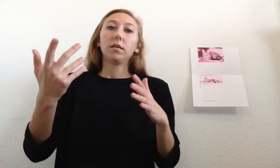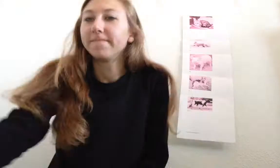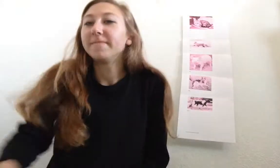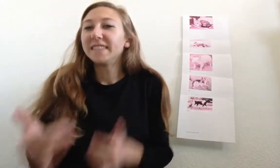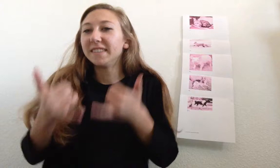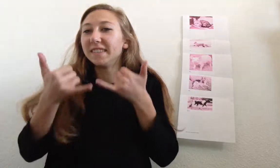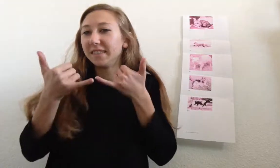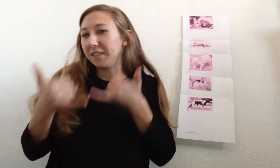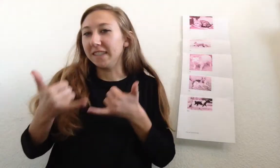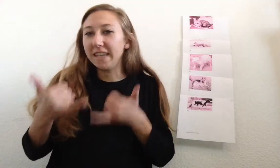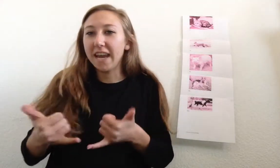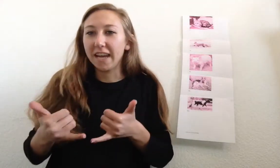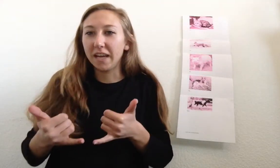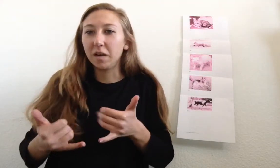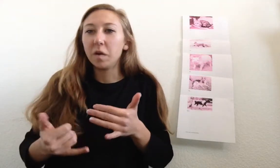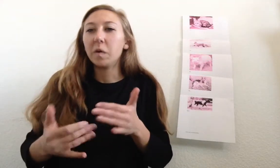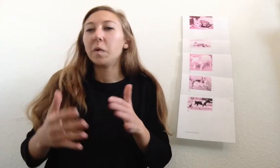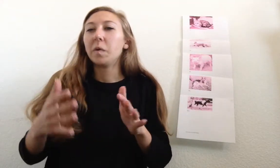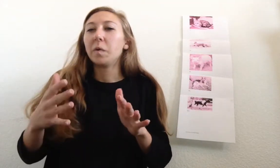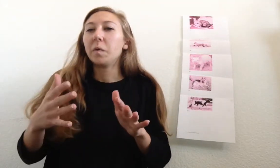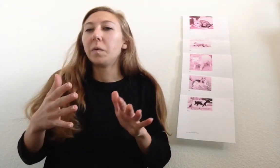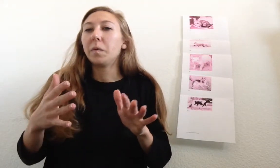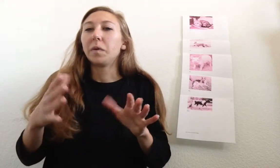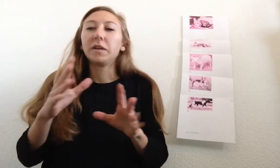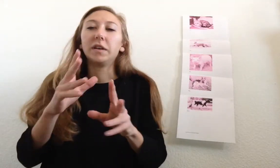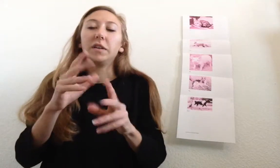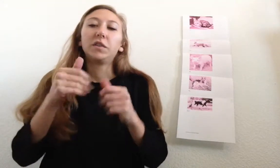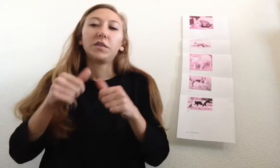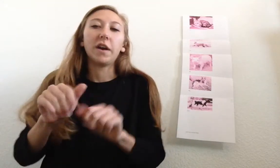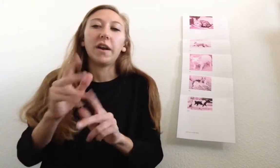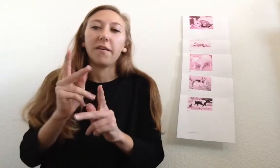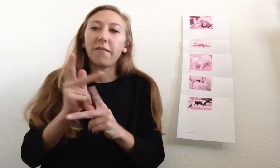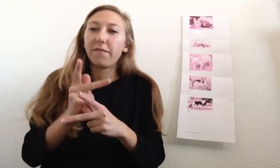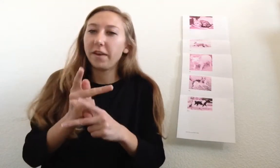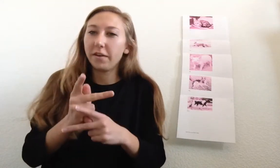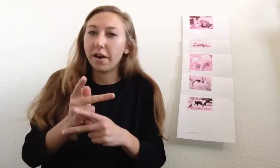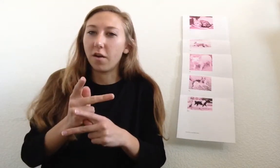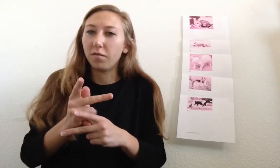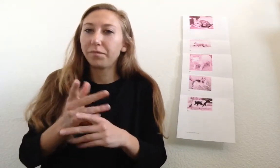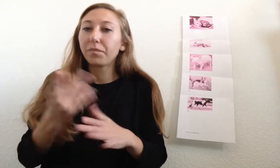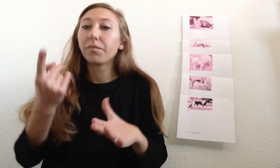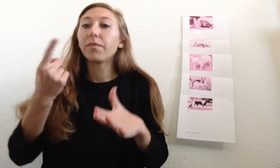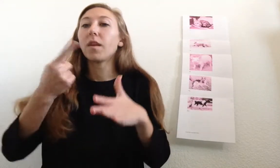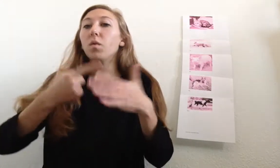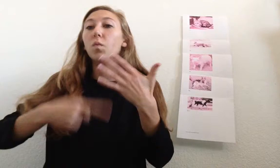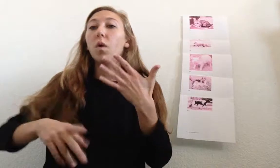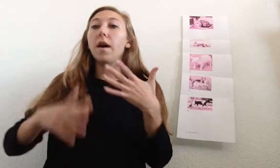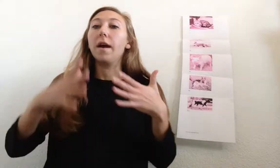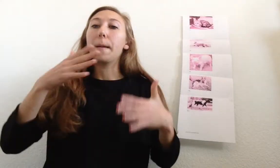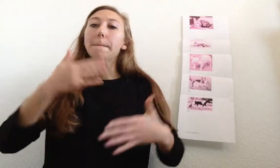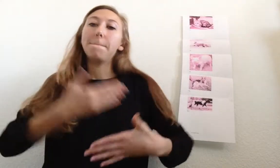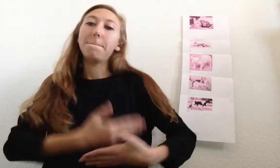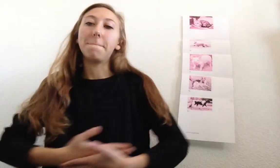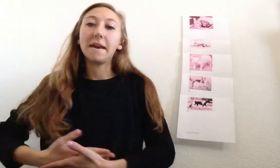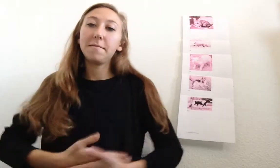So today, we're gonna try to figure out what baby